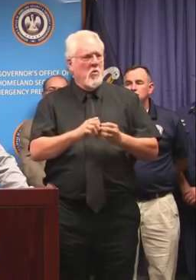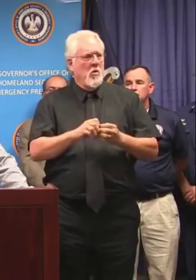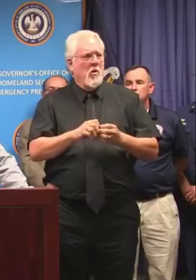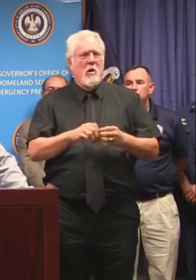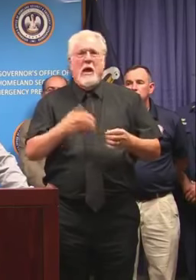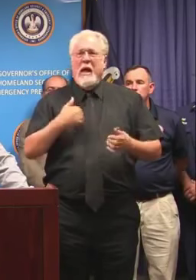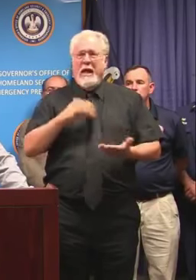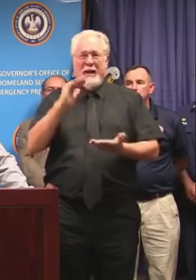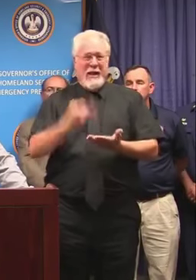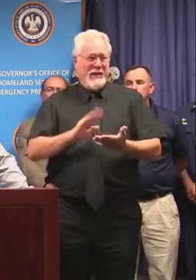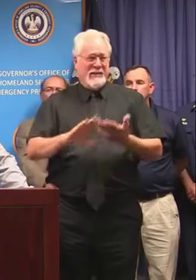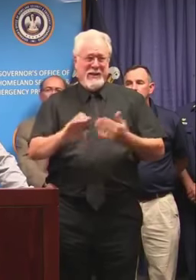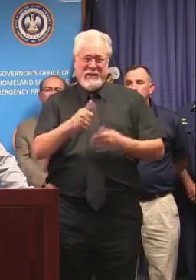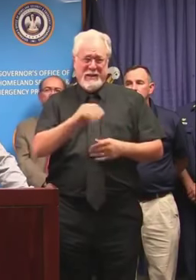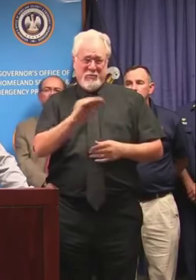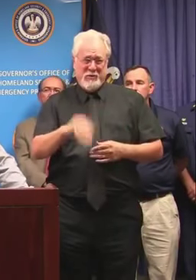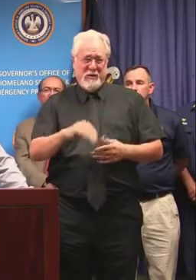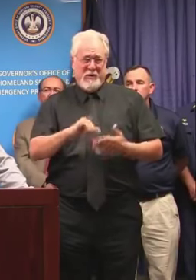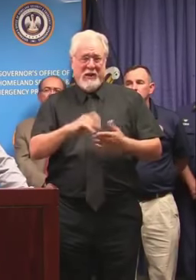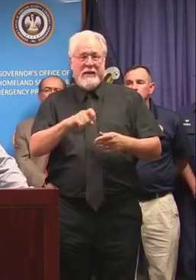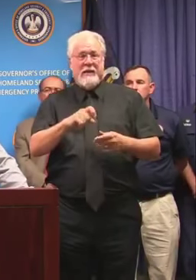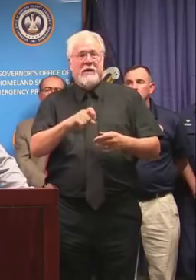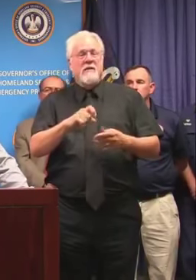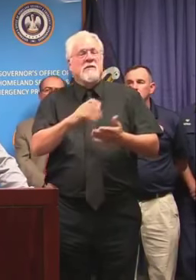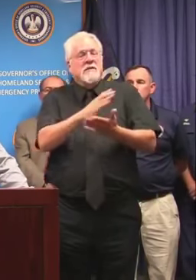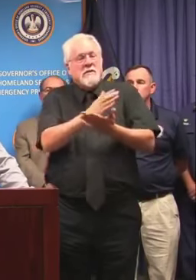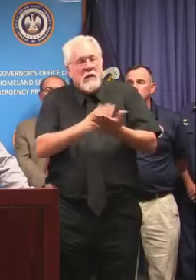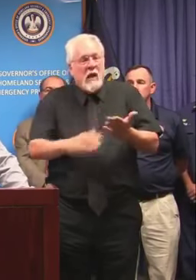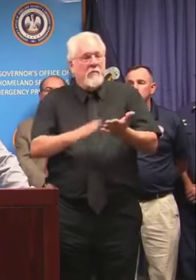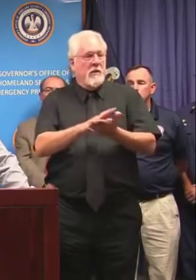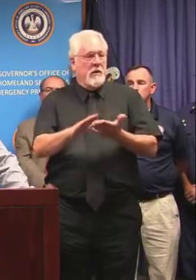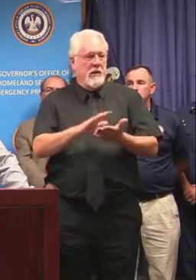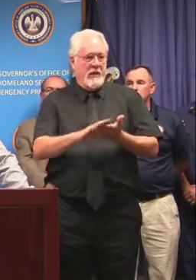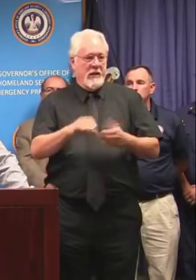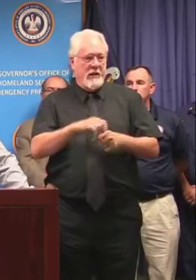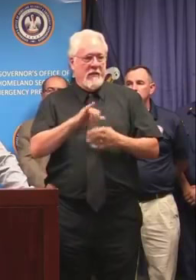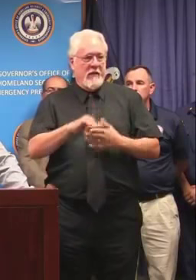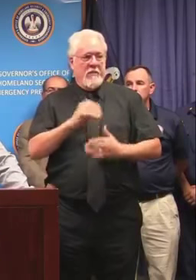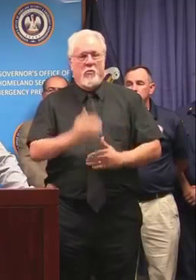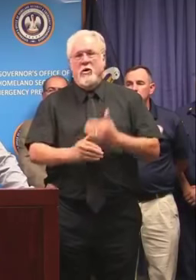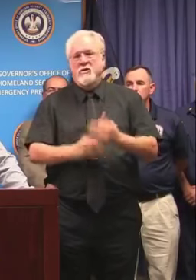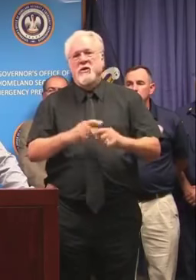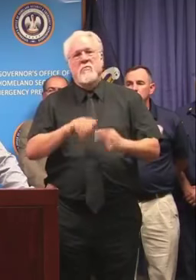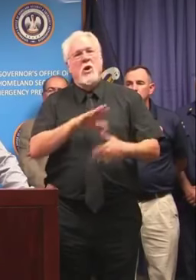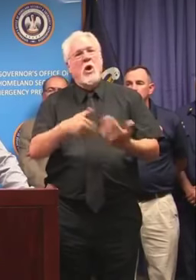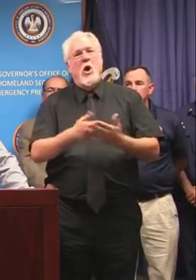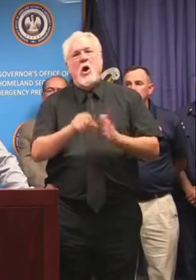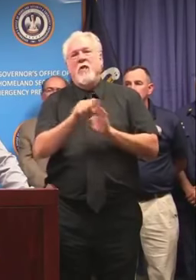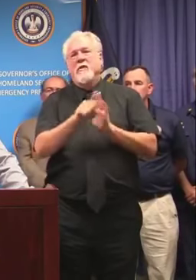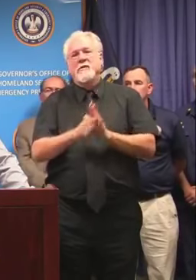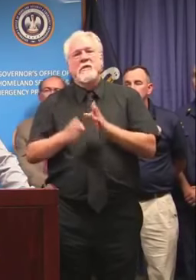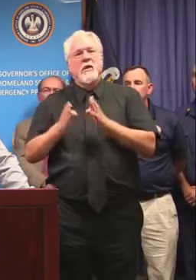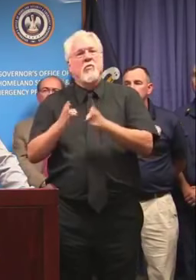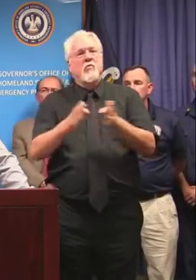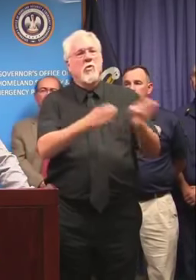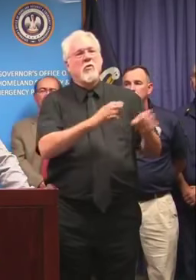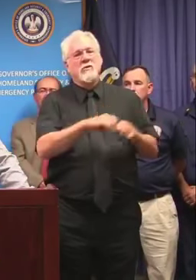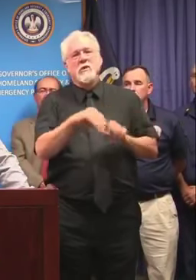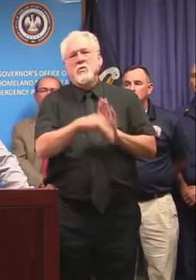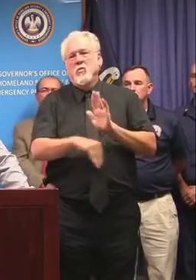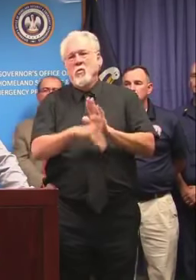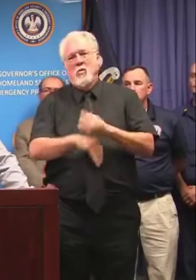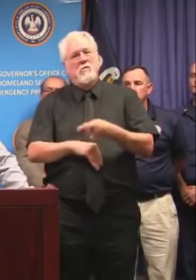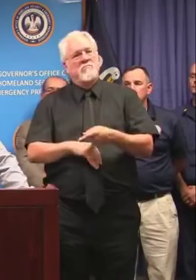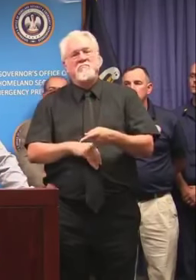maybe less than 10 percent that needed some level of cleaning through that process. But all the state routes in the city of New Orleans,